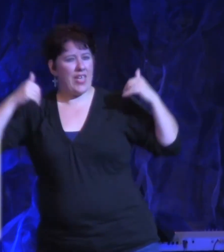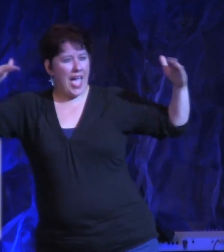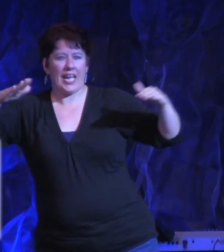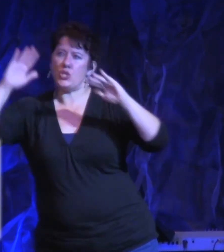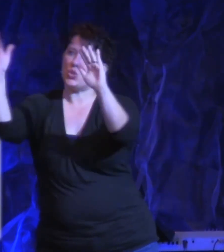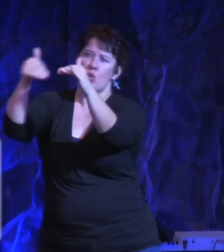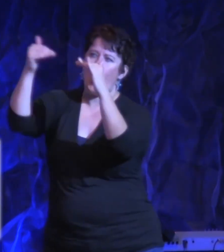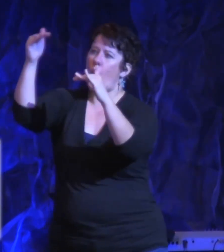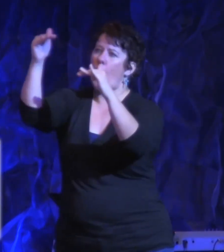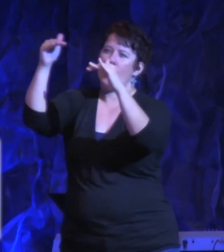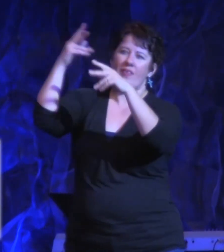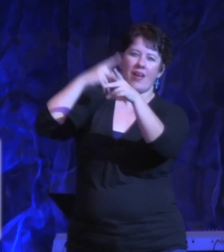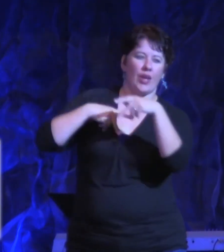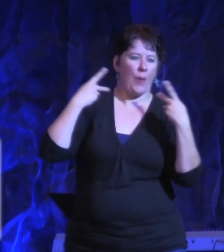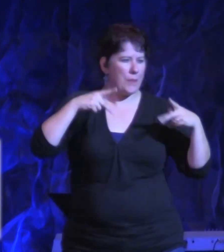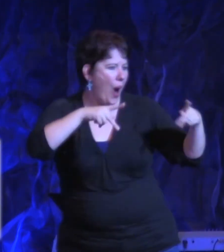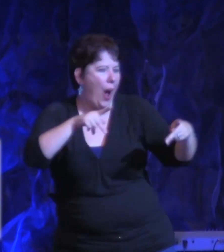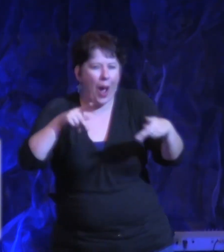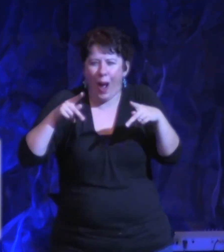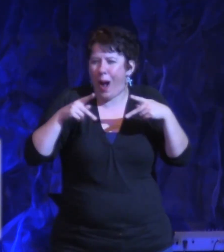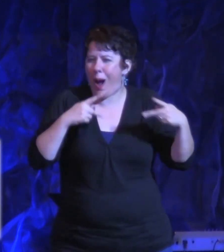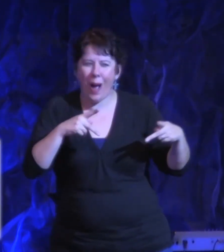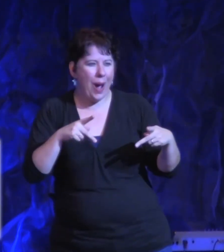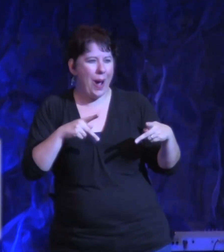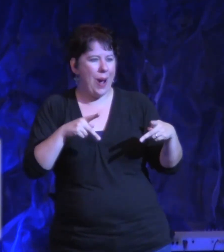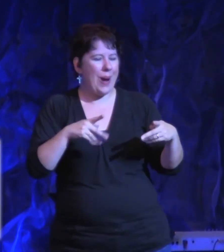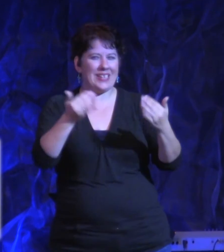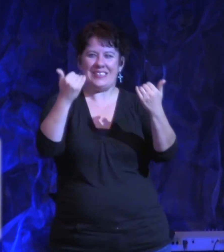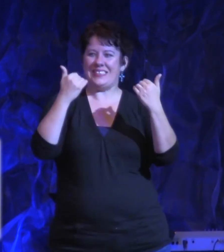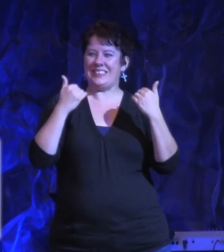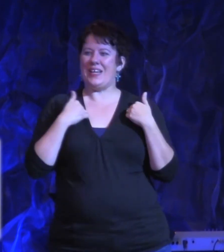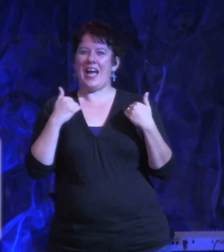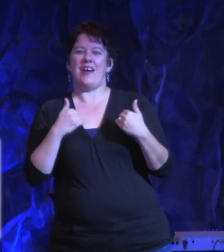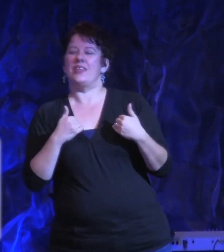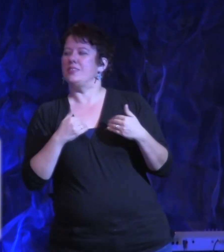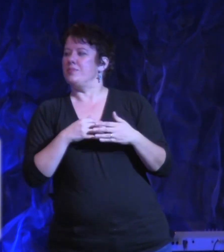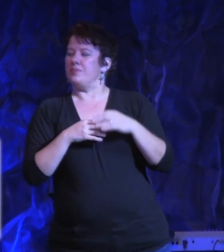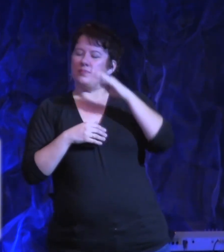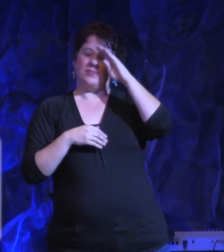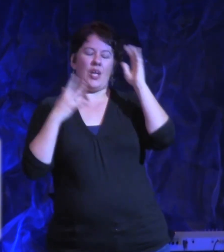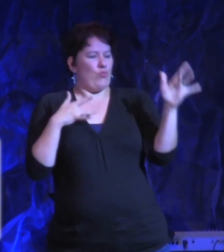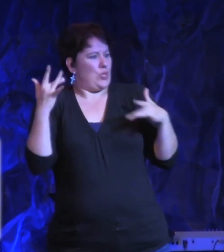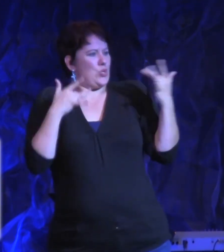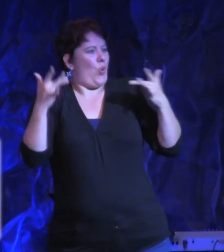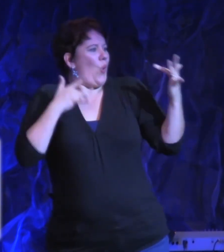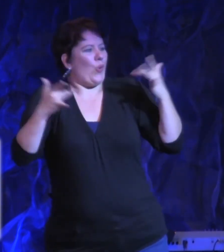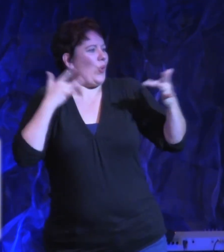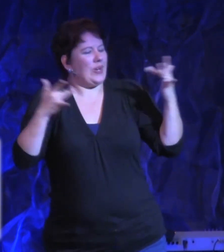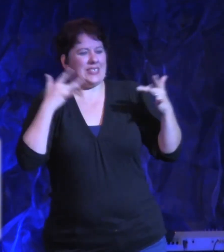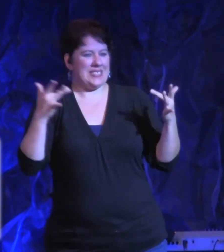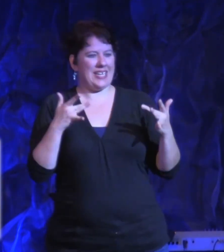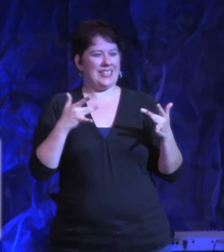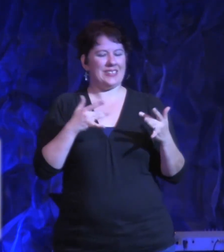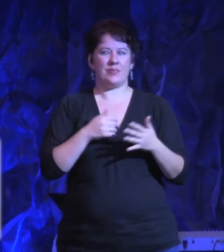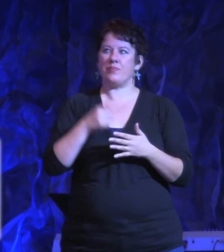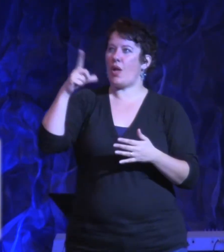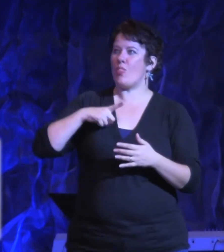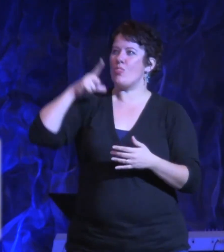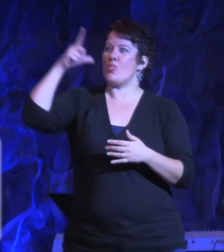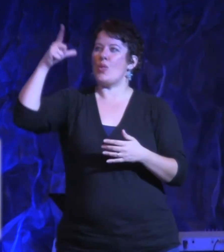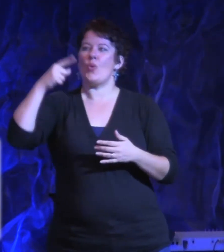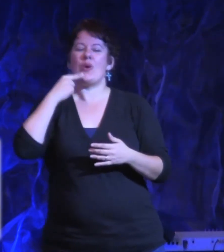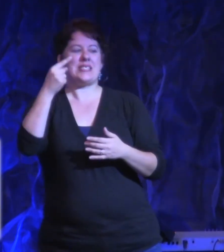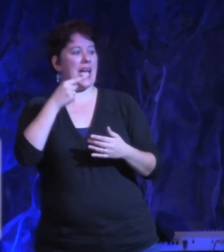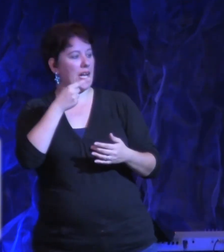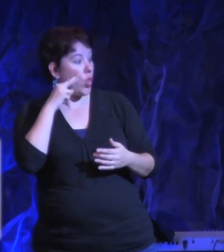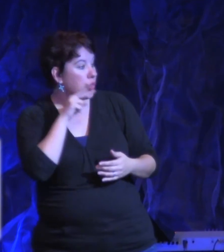heaven, is taking note right now. Stopping heaven. And they sing, oh no, oh no, oh no. Some more are coming into my family.